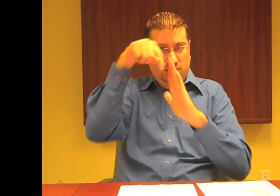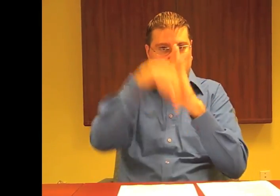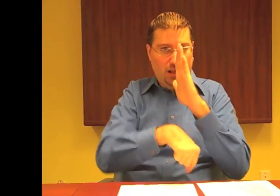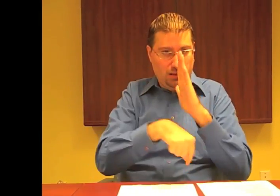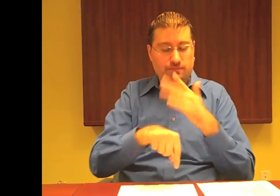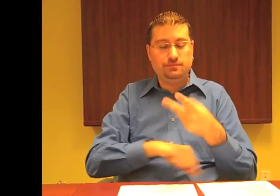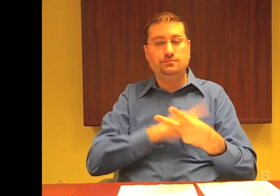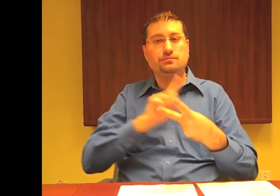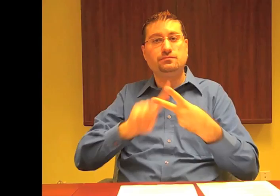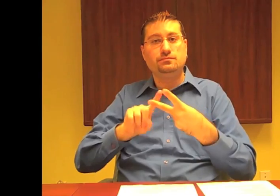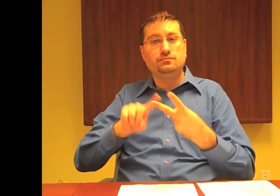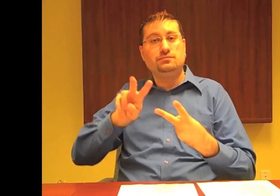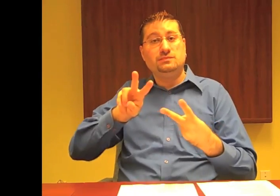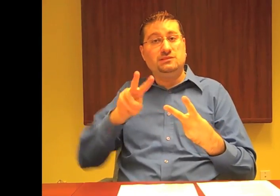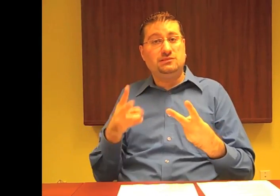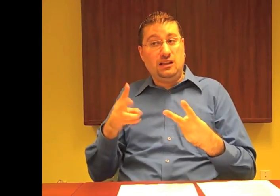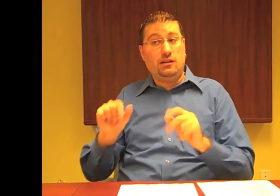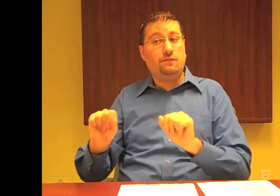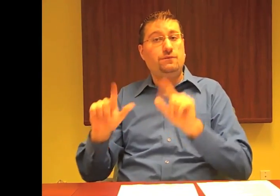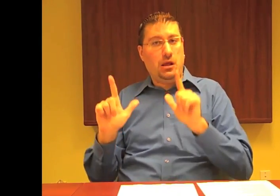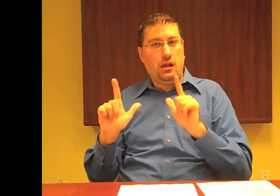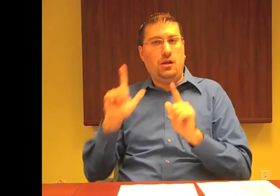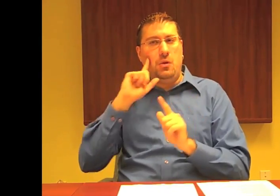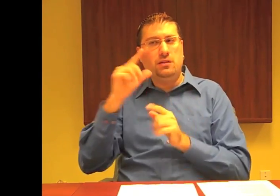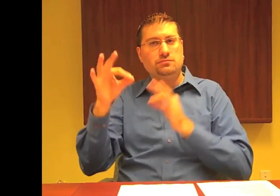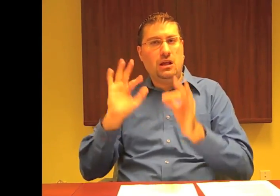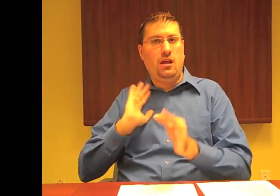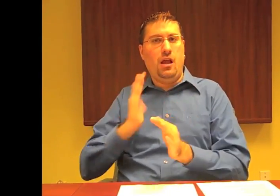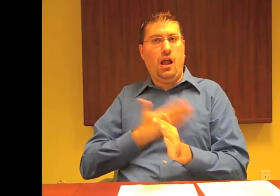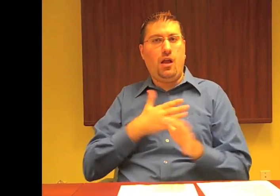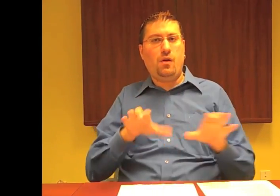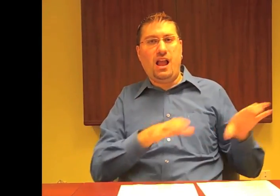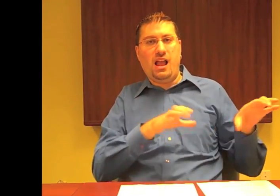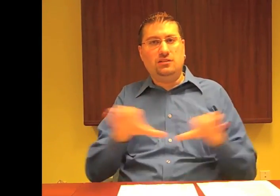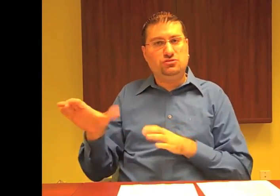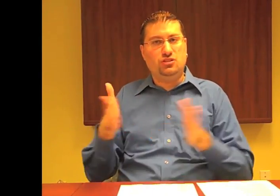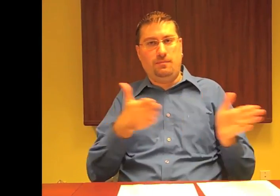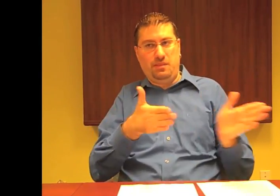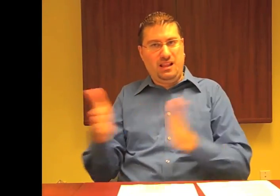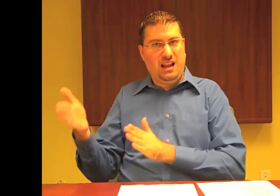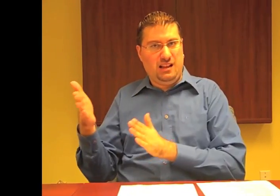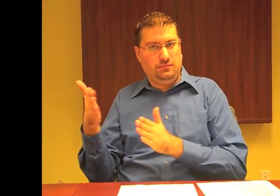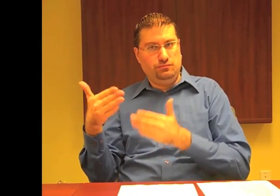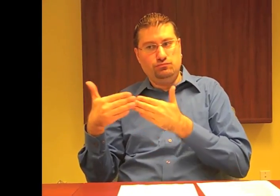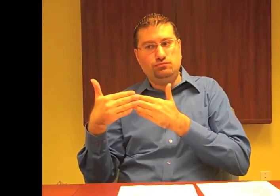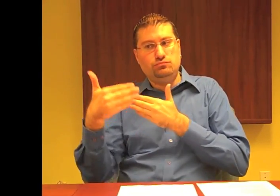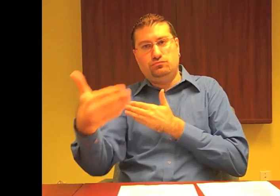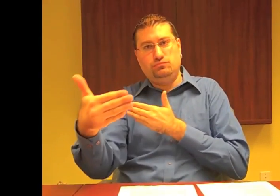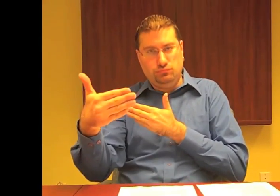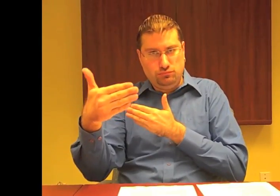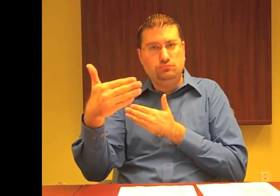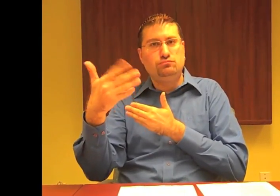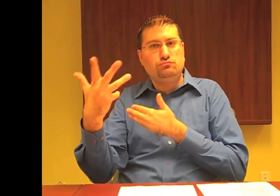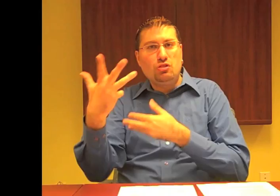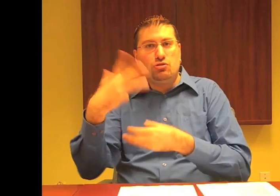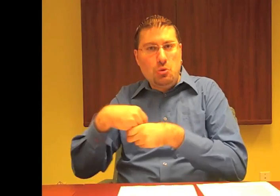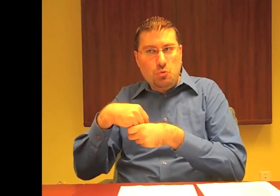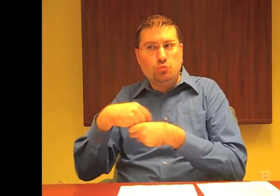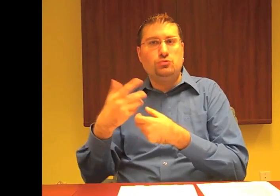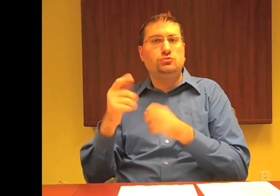911 access, and the other vlog to describe our anticipated action plan. The CAD